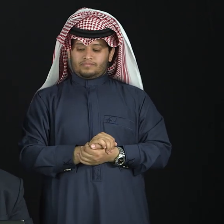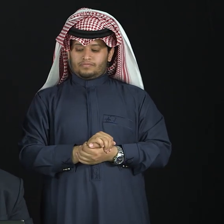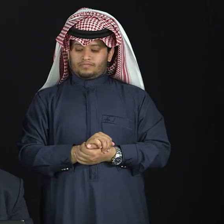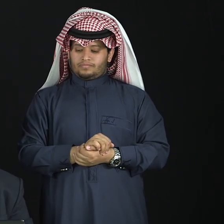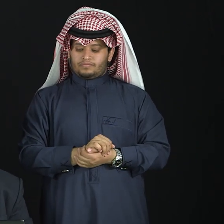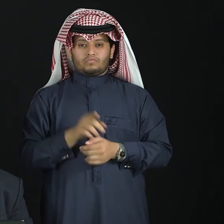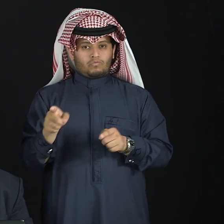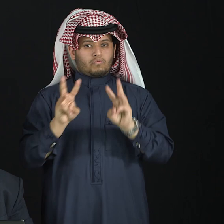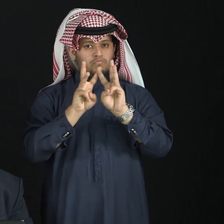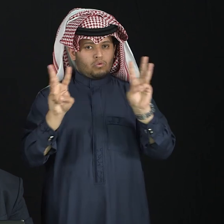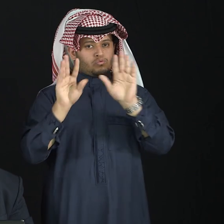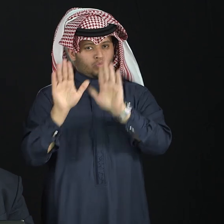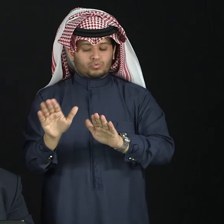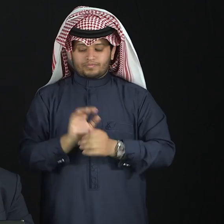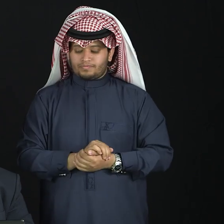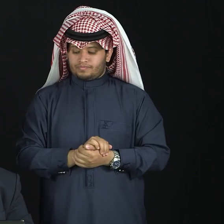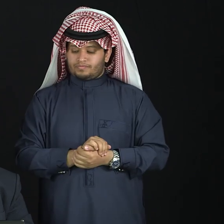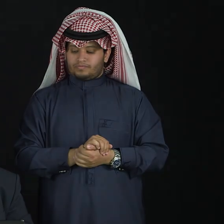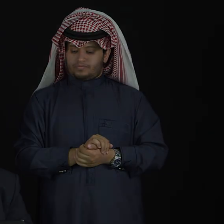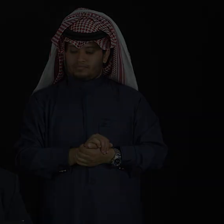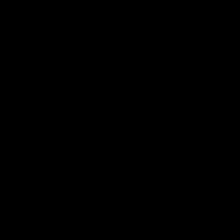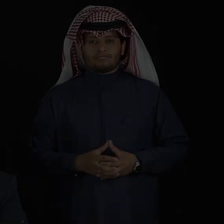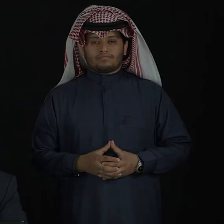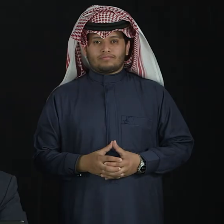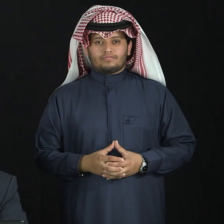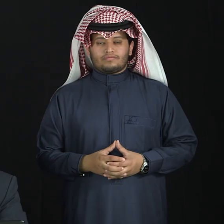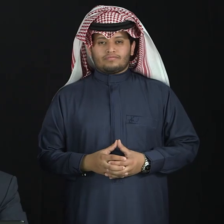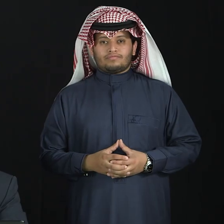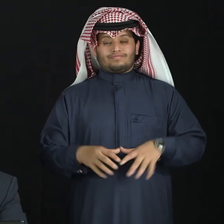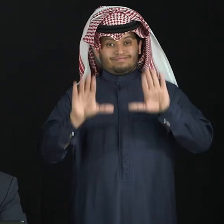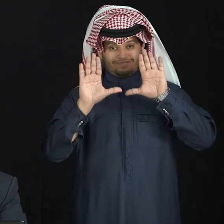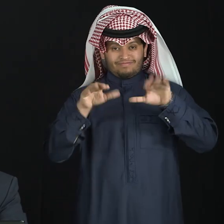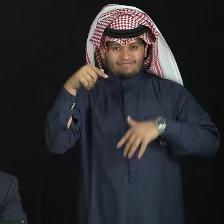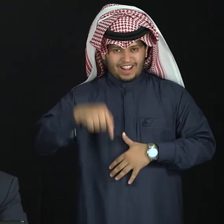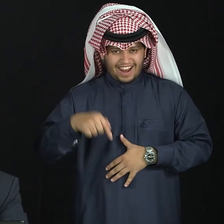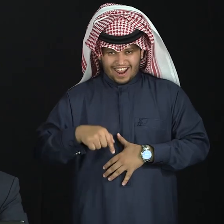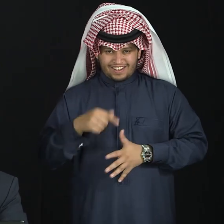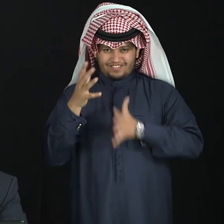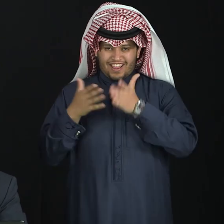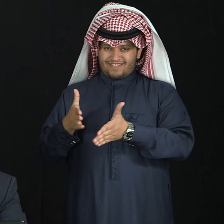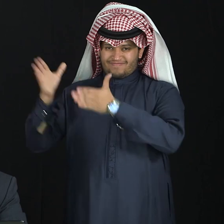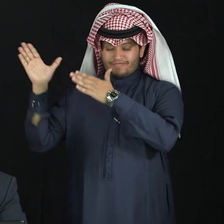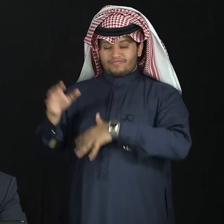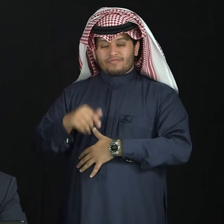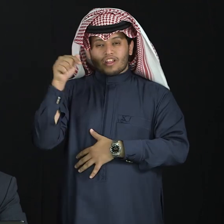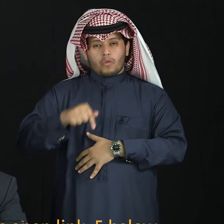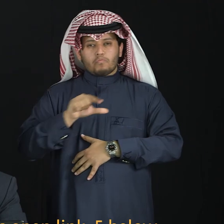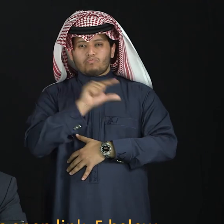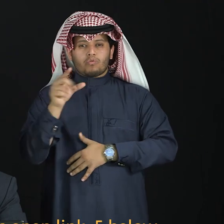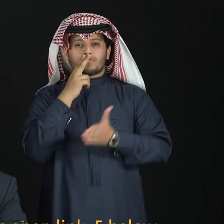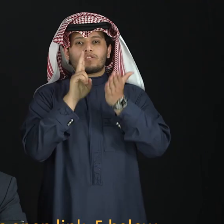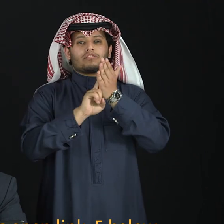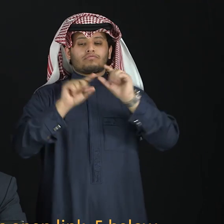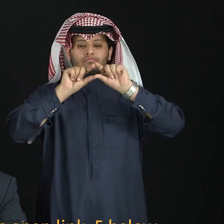say in the deaf language. That is it. The other point, gentlemen, will have to do with